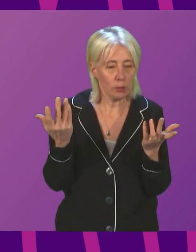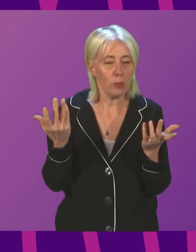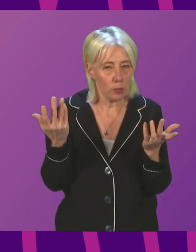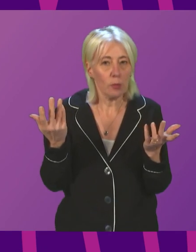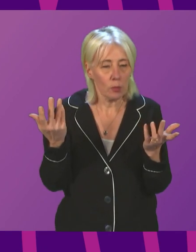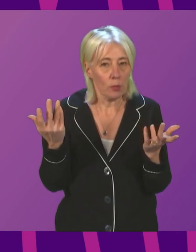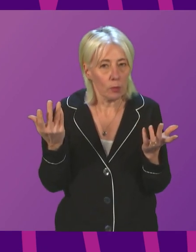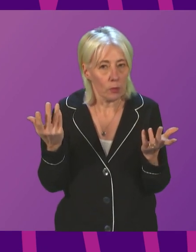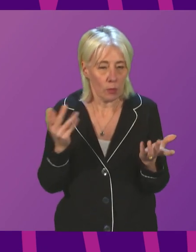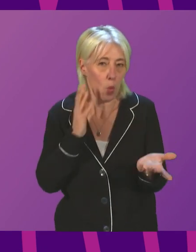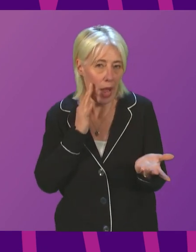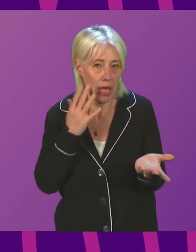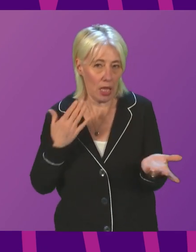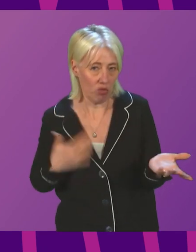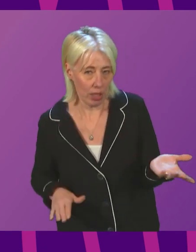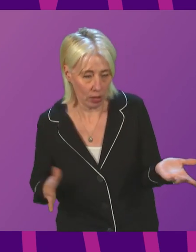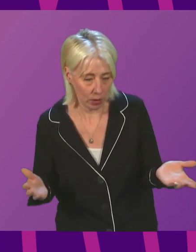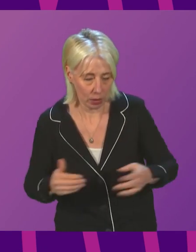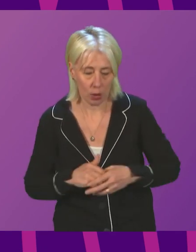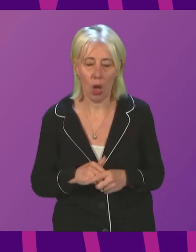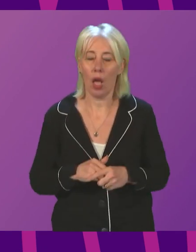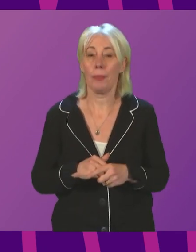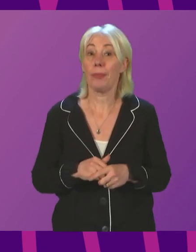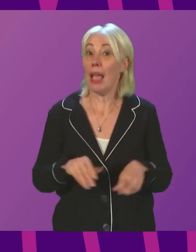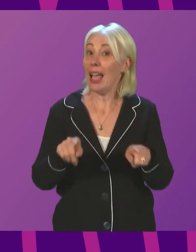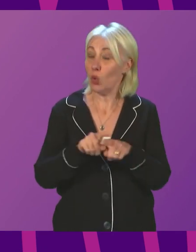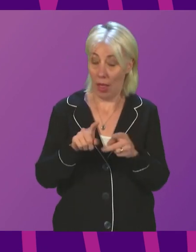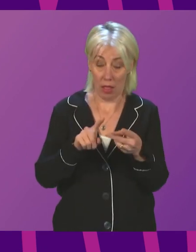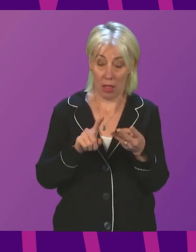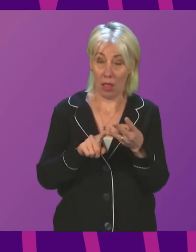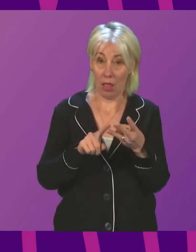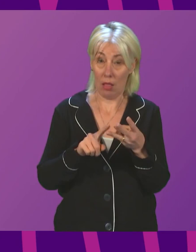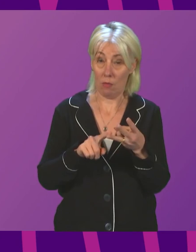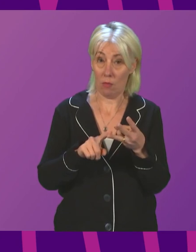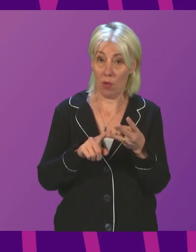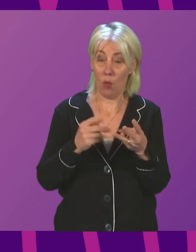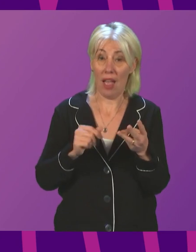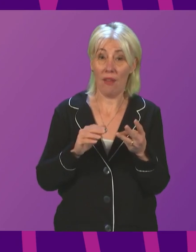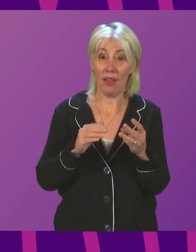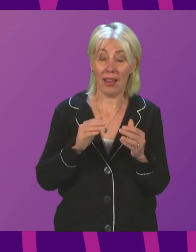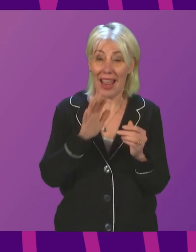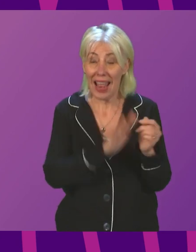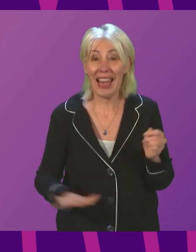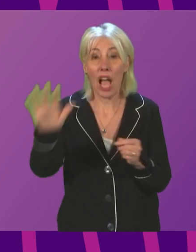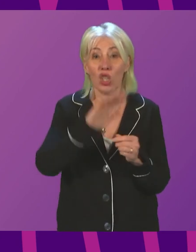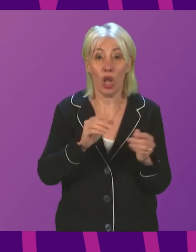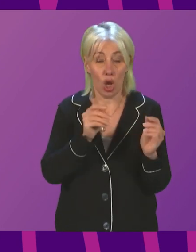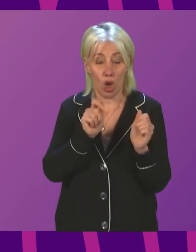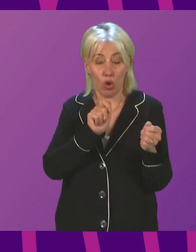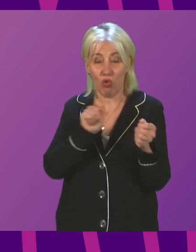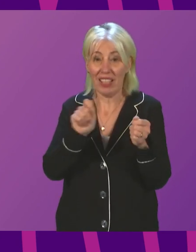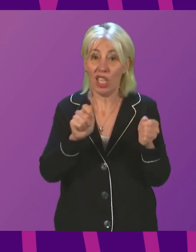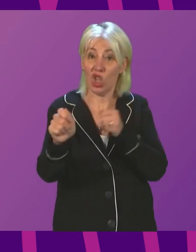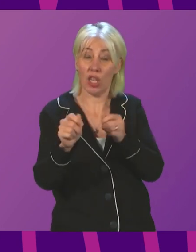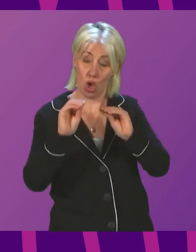they require so. We also have measures such as the National Transition Training Fund which are designed to